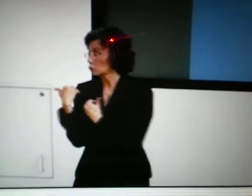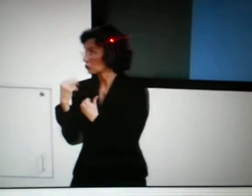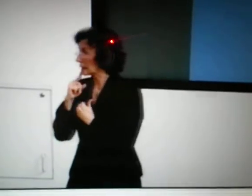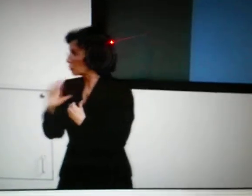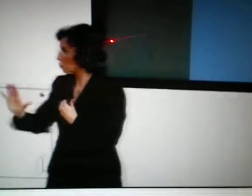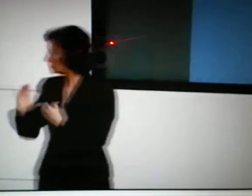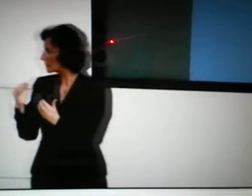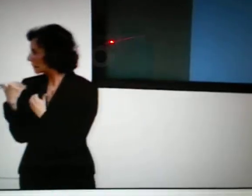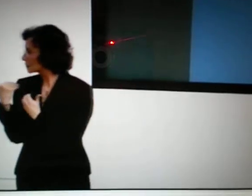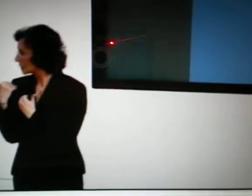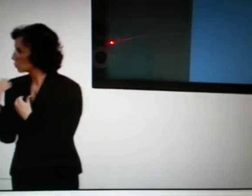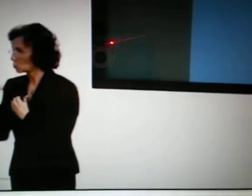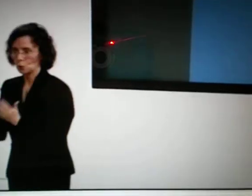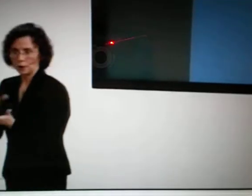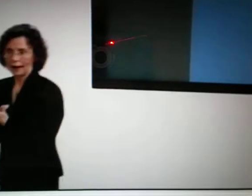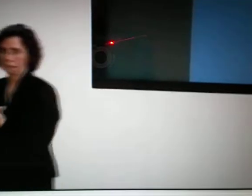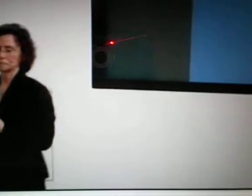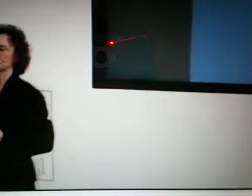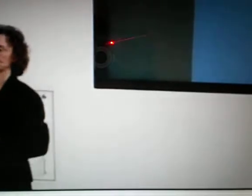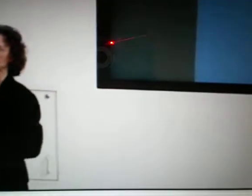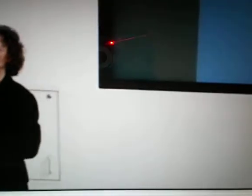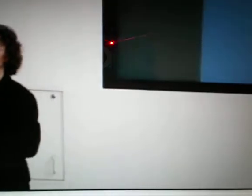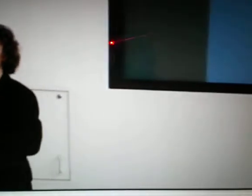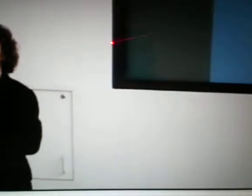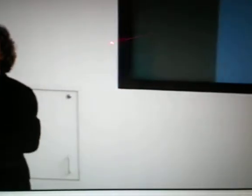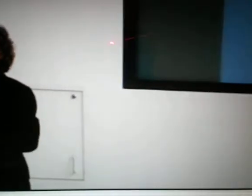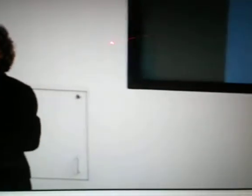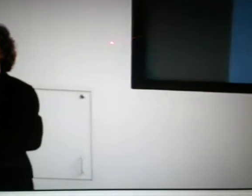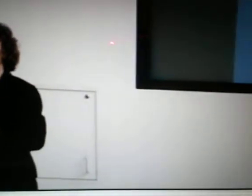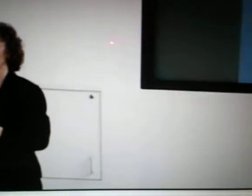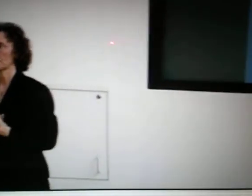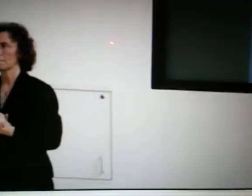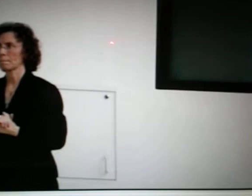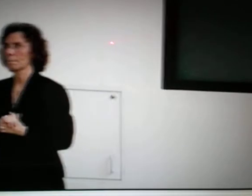it's your responsibility to take that discussion out into the community and help it spread.